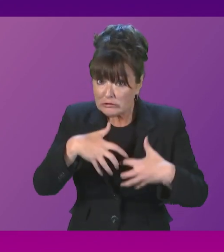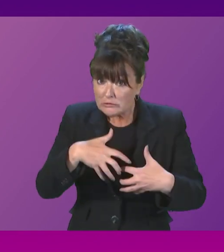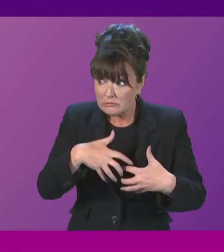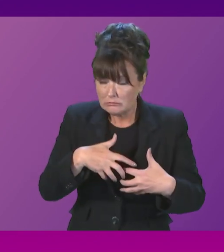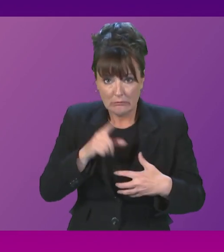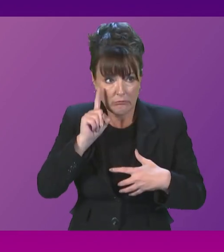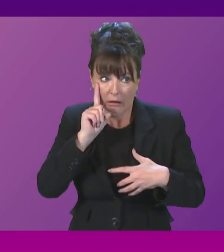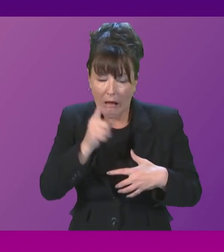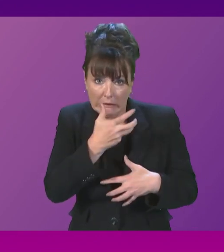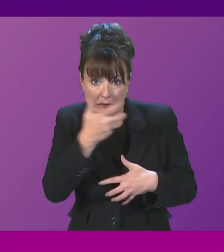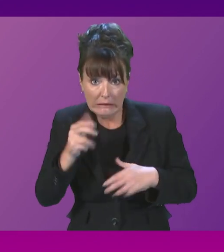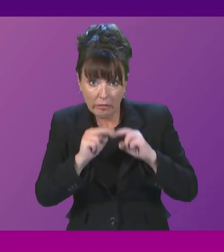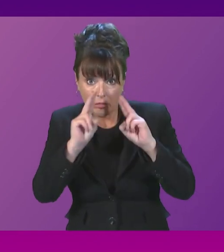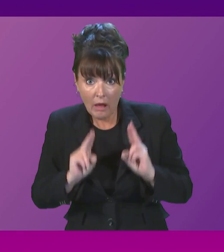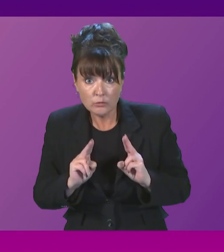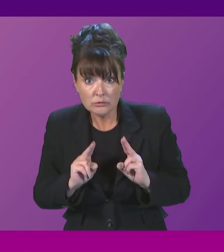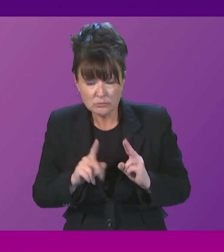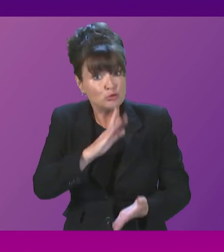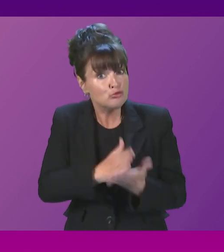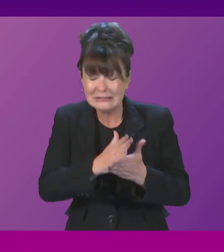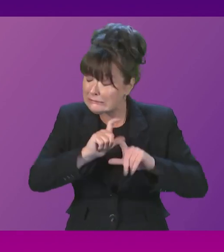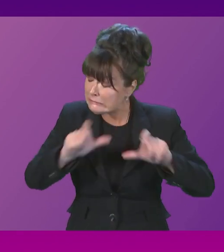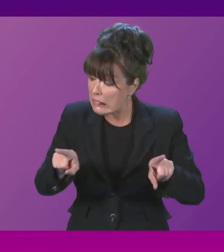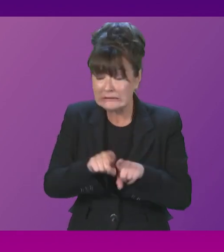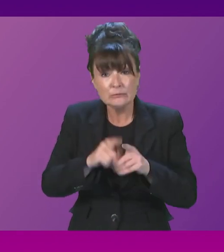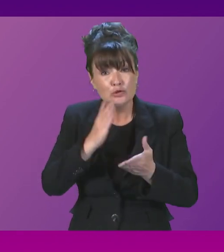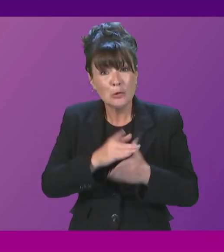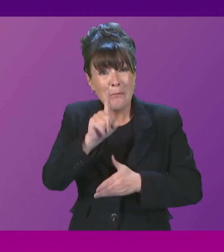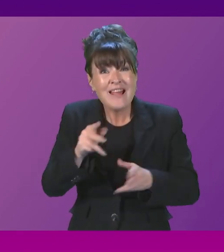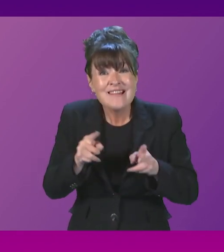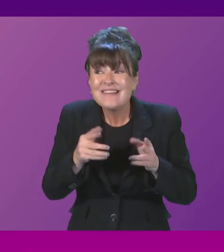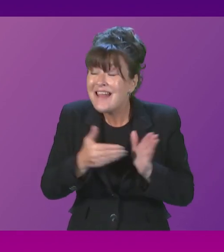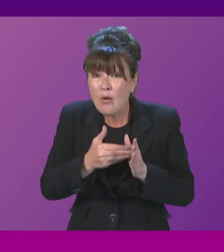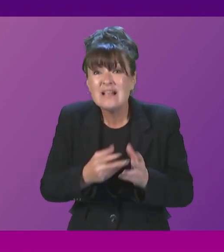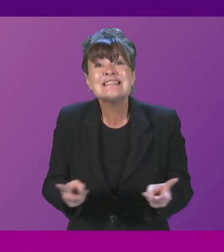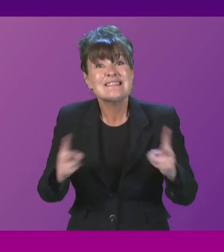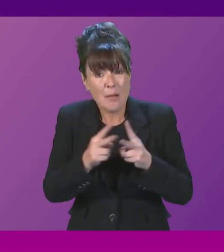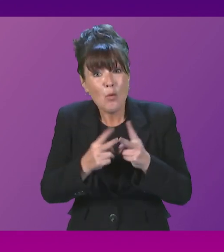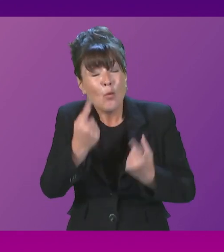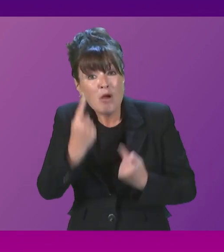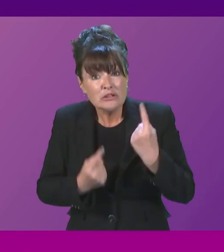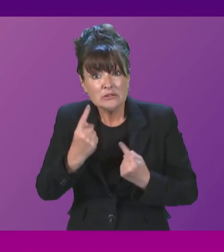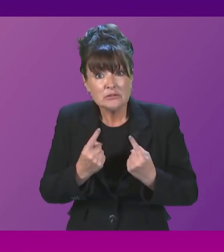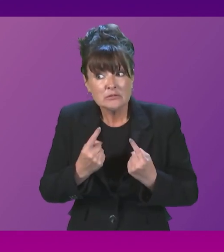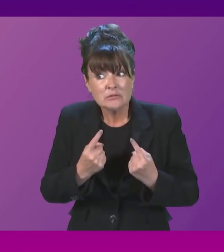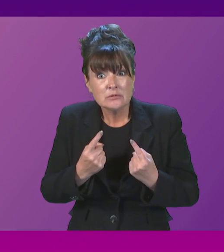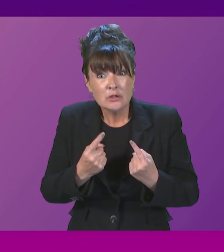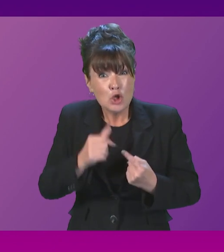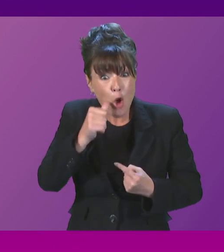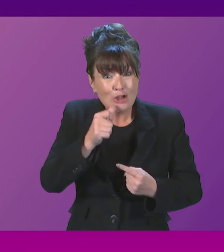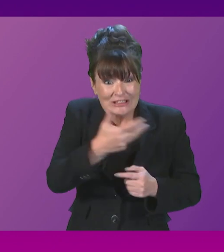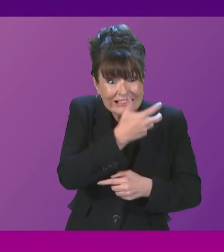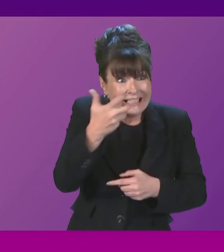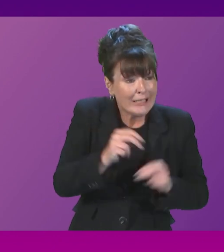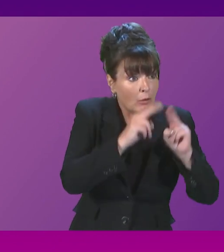their homes. That remains true this week. But this week, people are now increasingly worried about the ability to keep their homes,